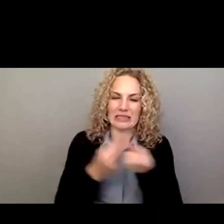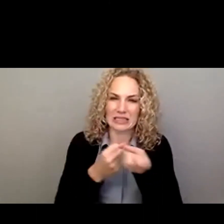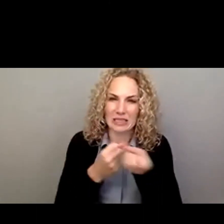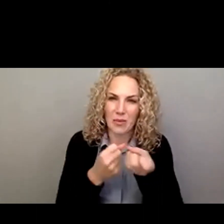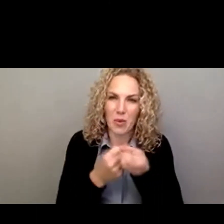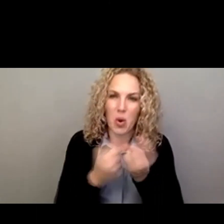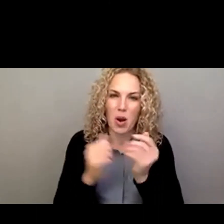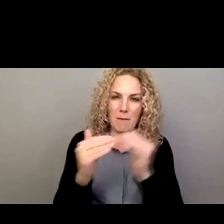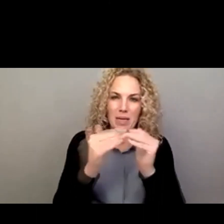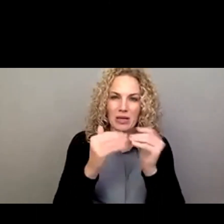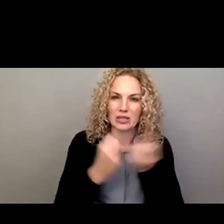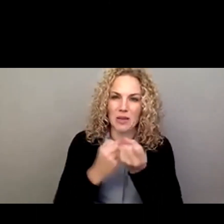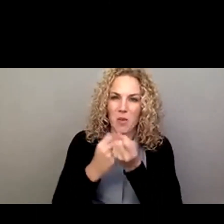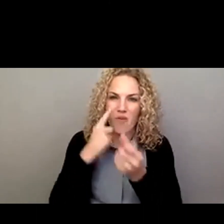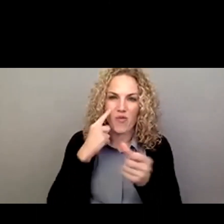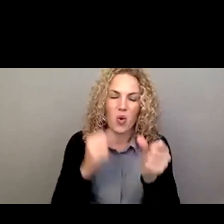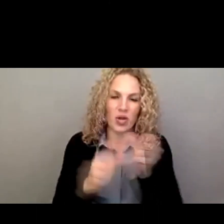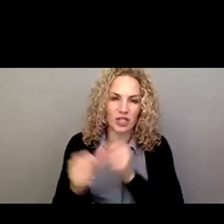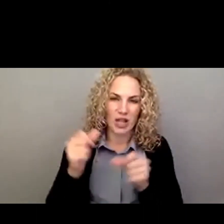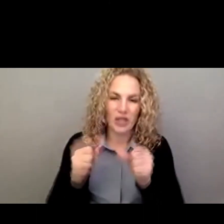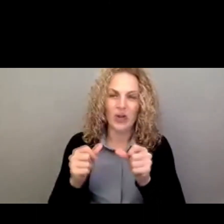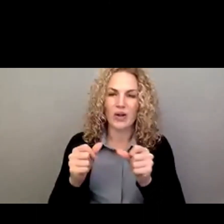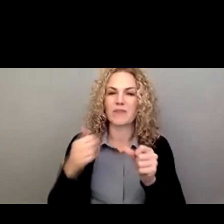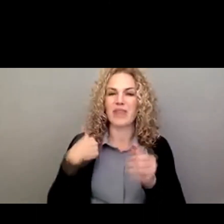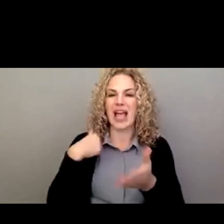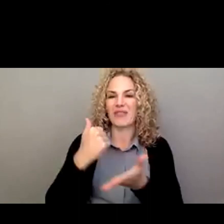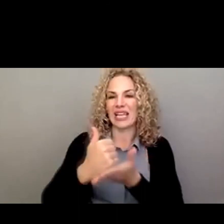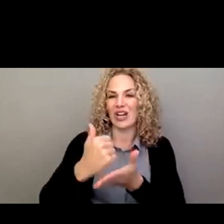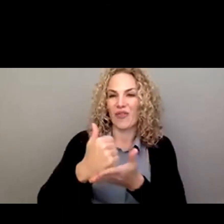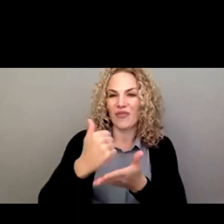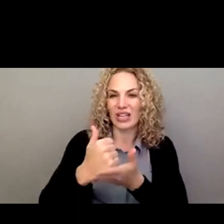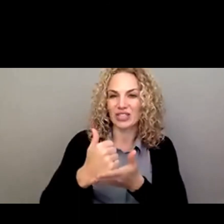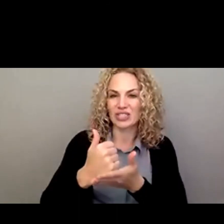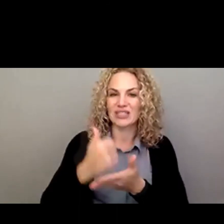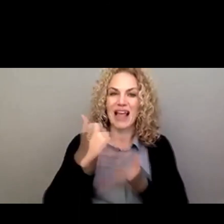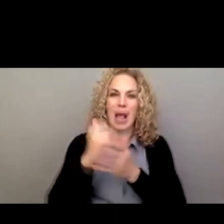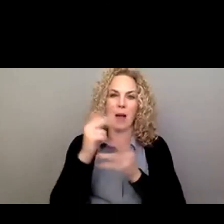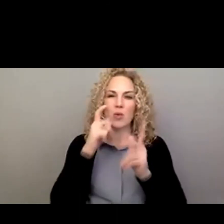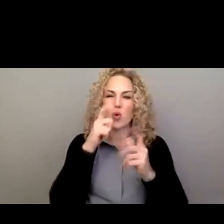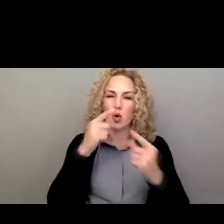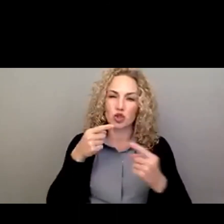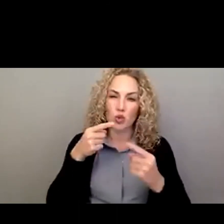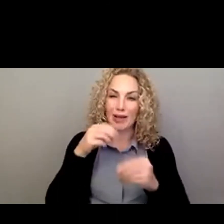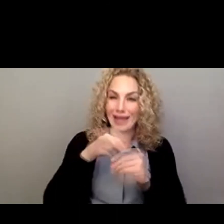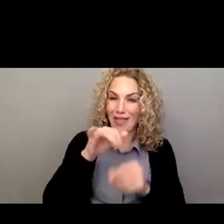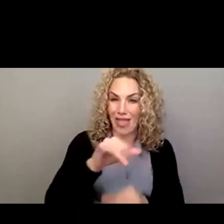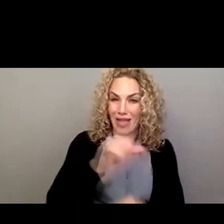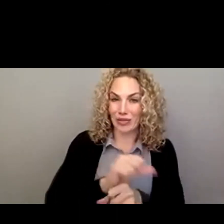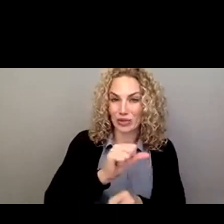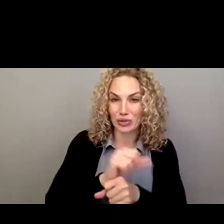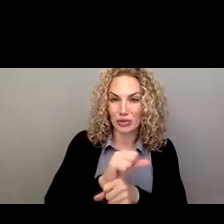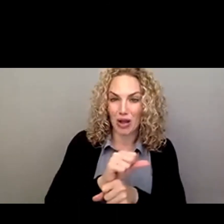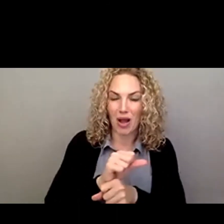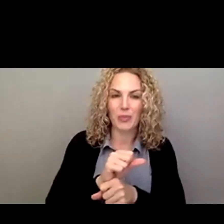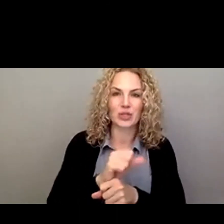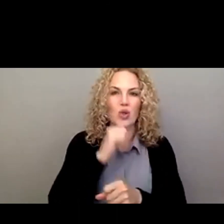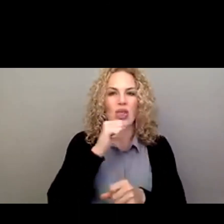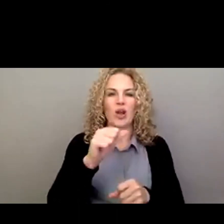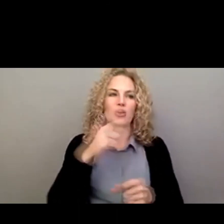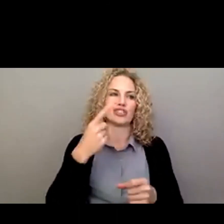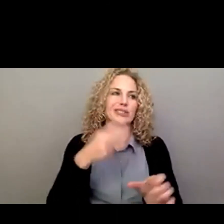for each other, to have kind of interventions to help people that are struggling so that they don't end up leaving,